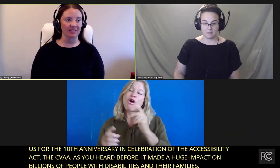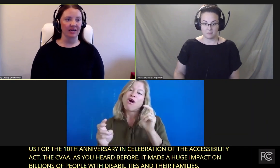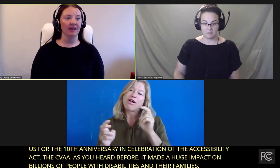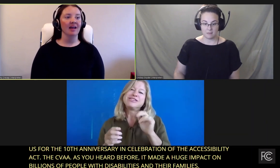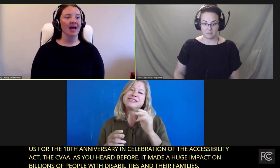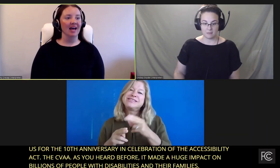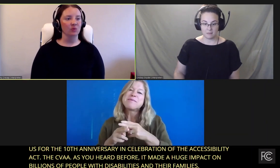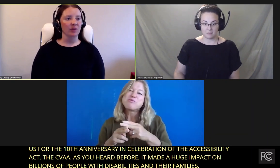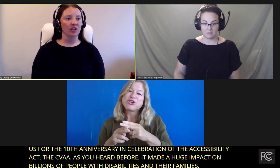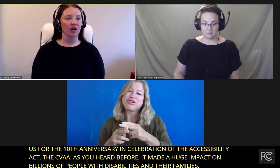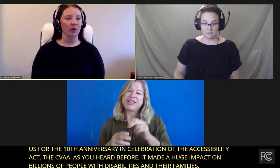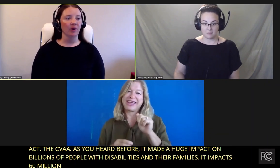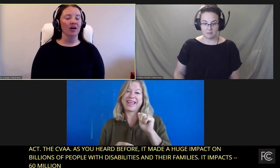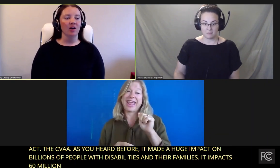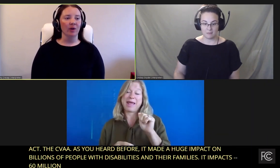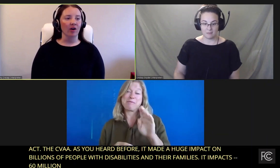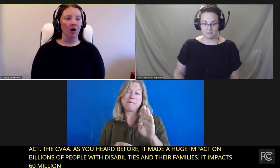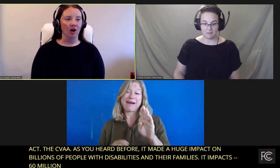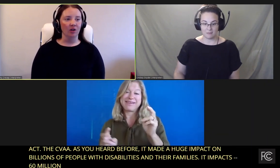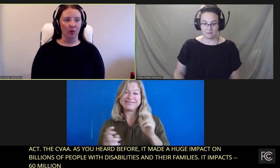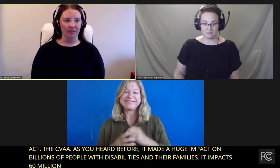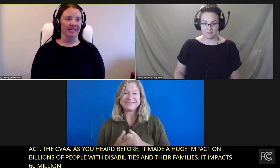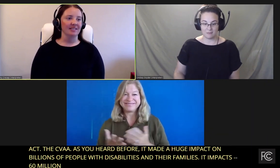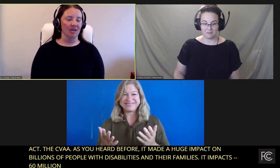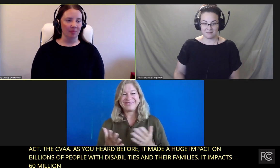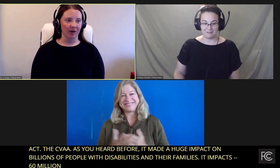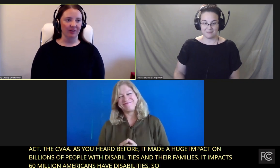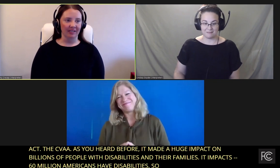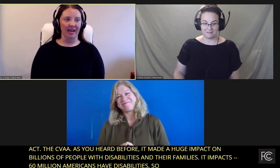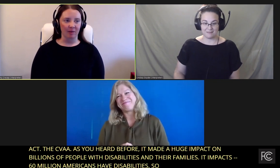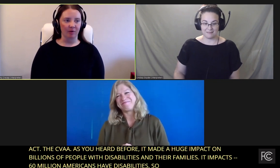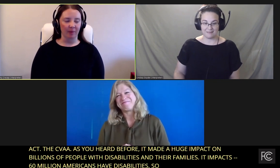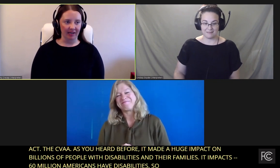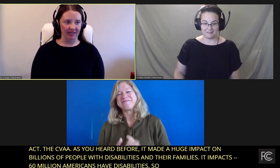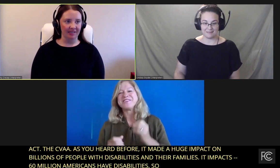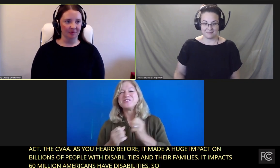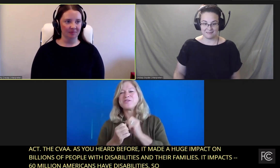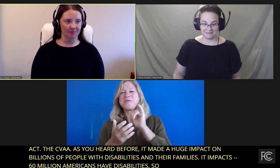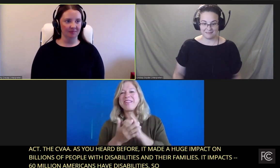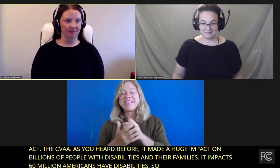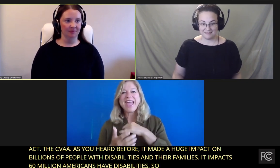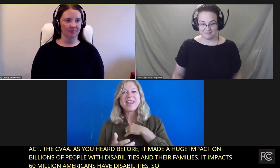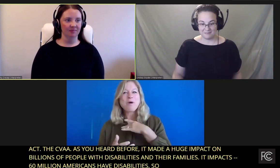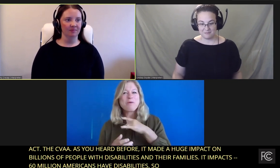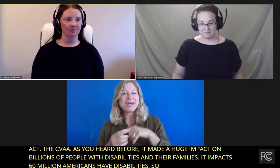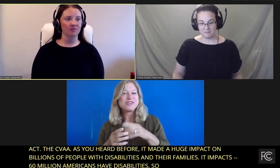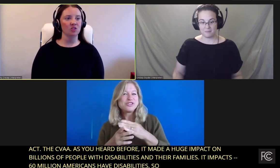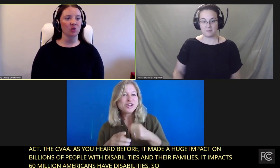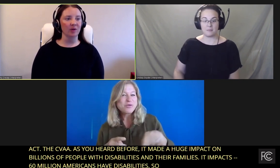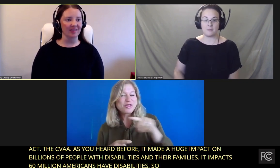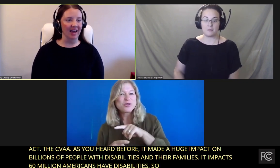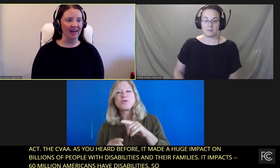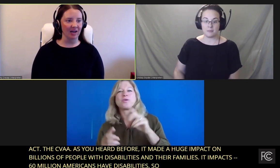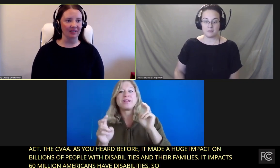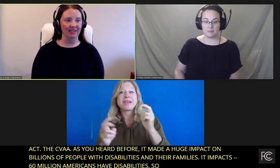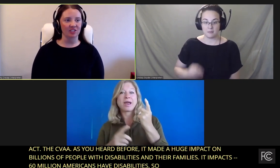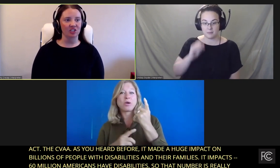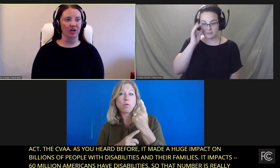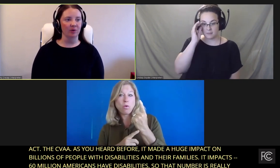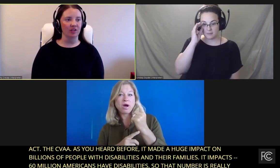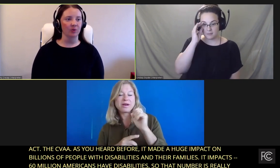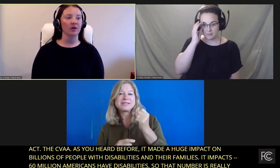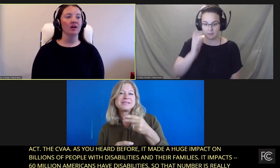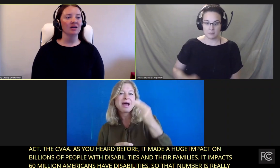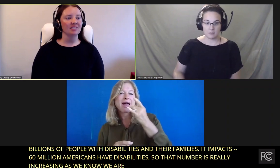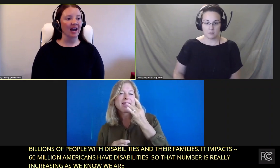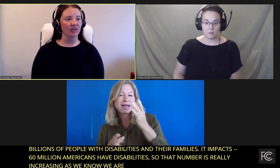increasing, as we know we are all only temporarily able-bodied. So with that, I would like